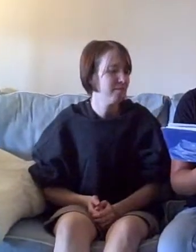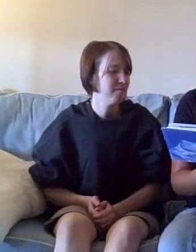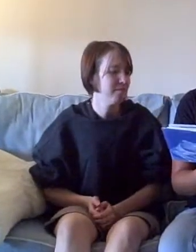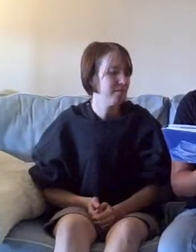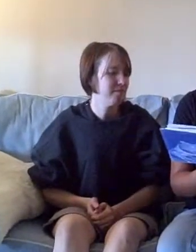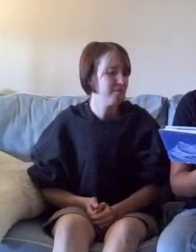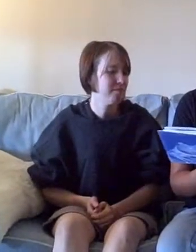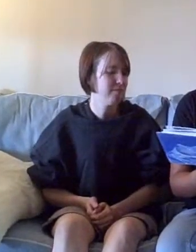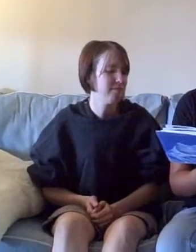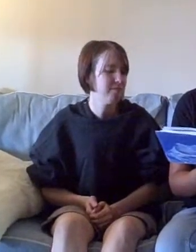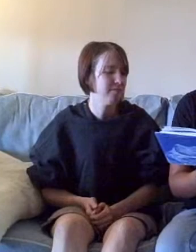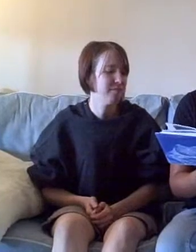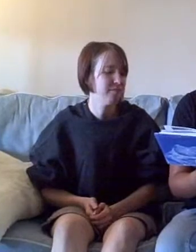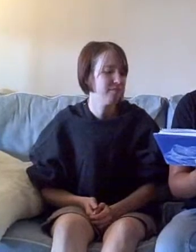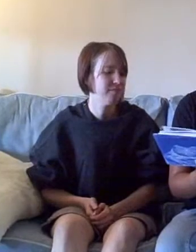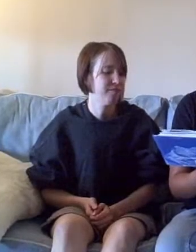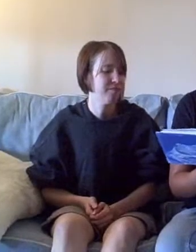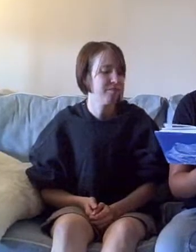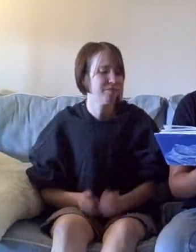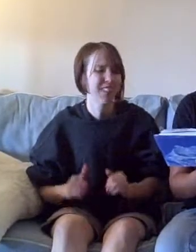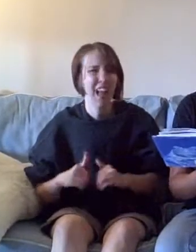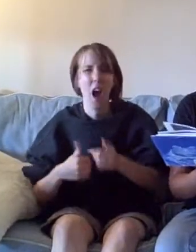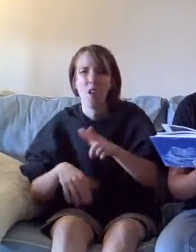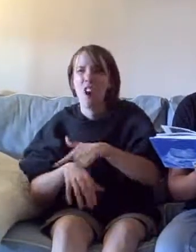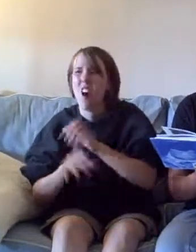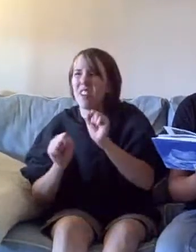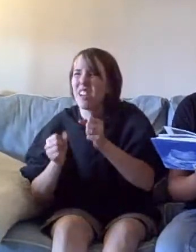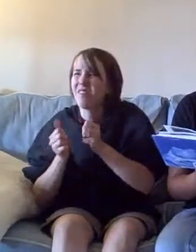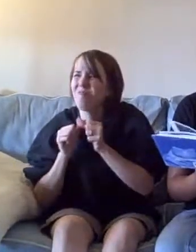You're not sure how much longer you can hang on.